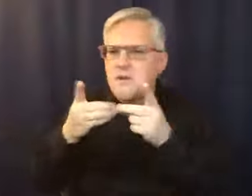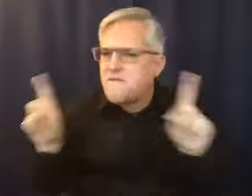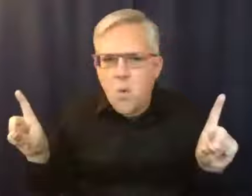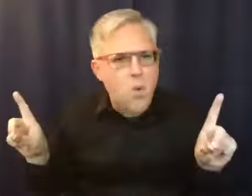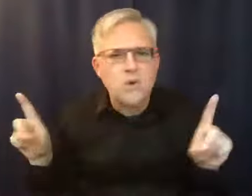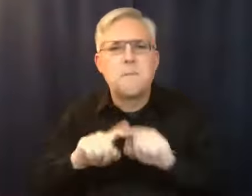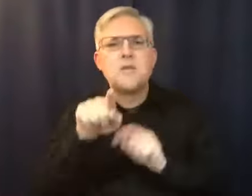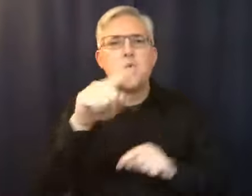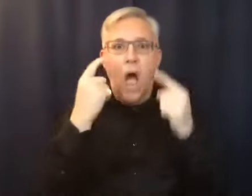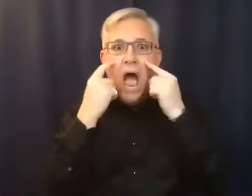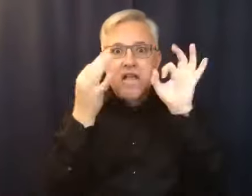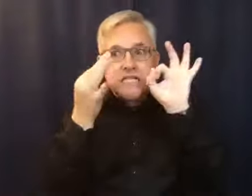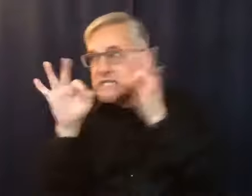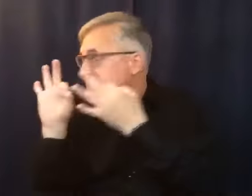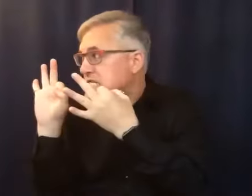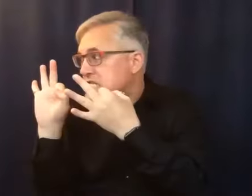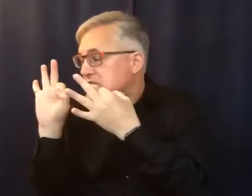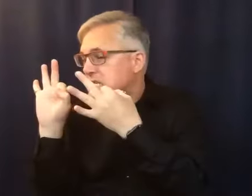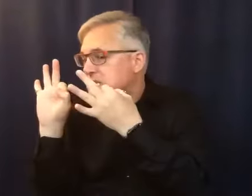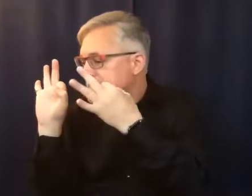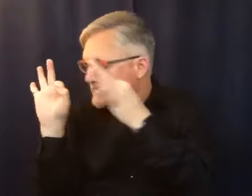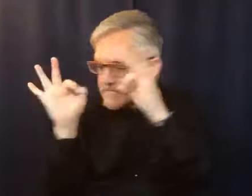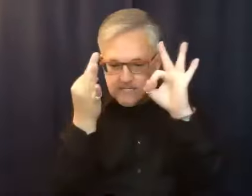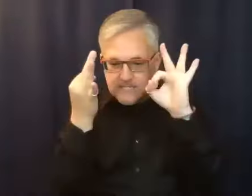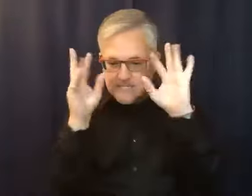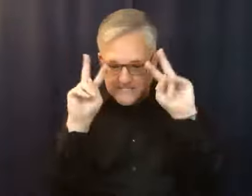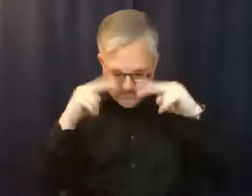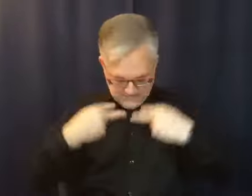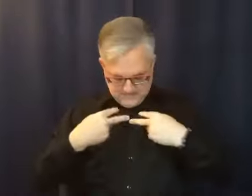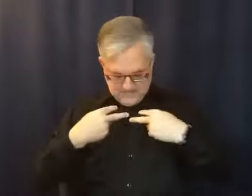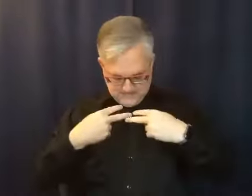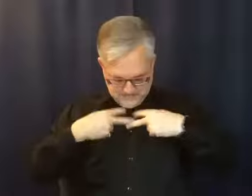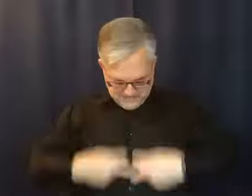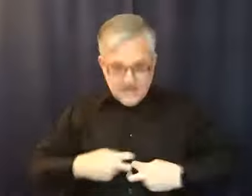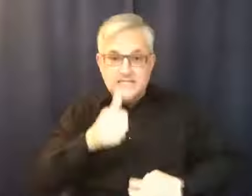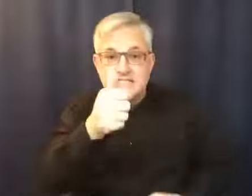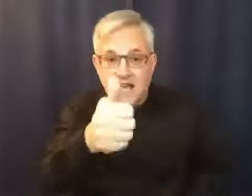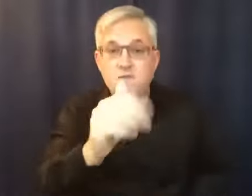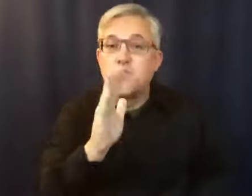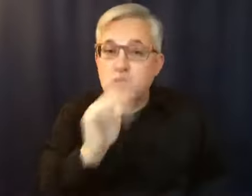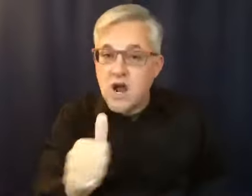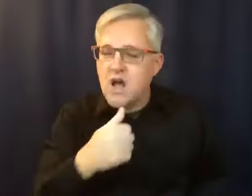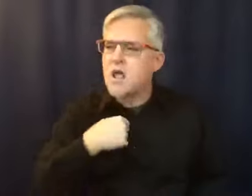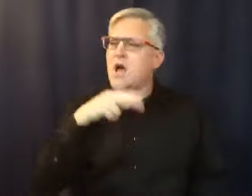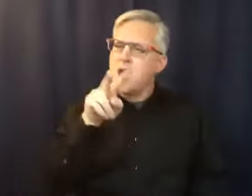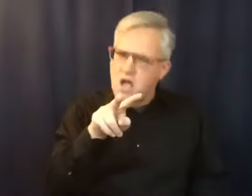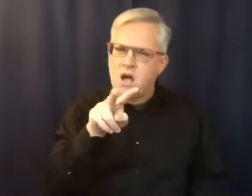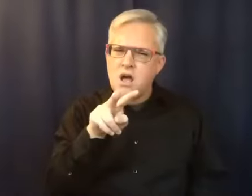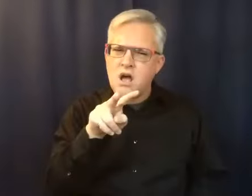and work on your own self. And so that was a novel idea for me. Because somewhere in the middle of the night, I